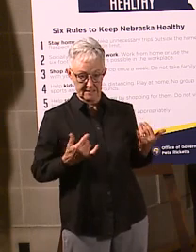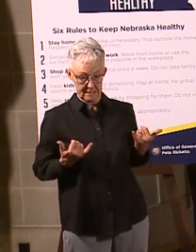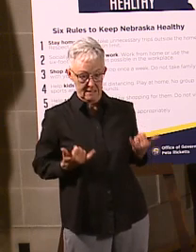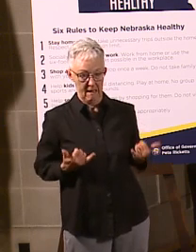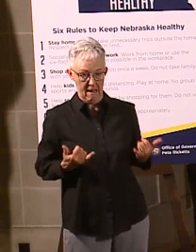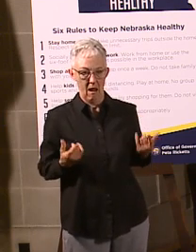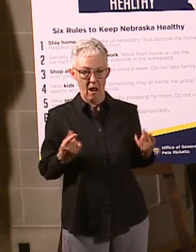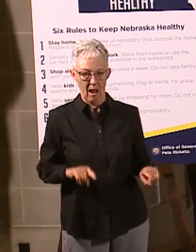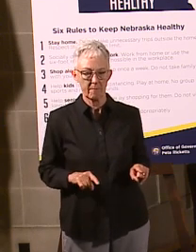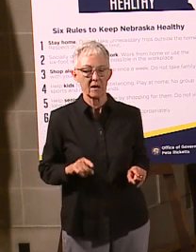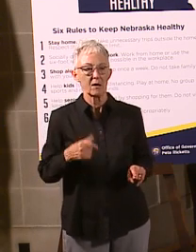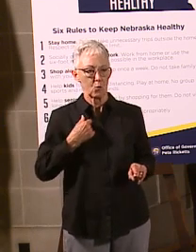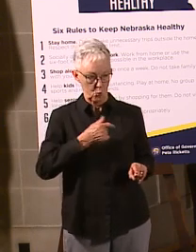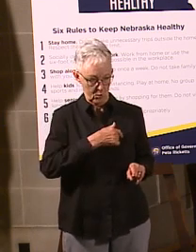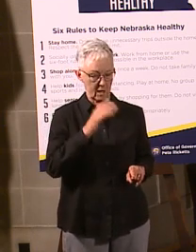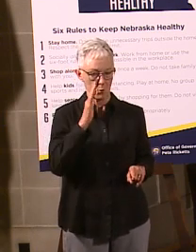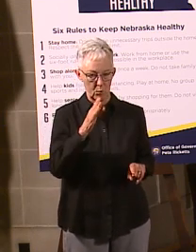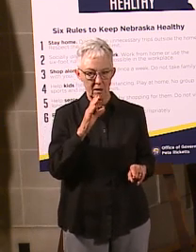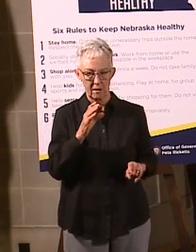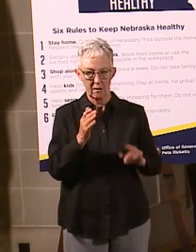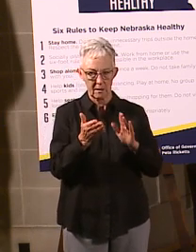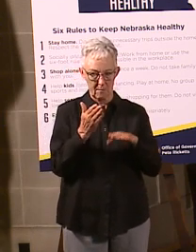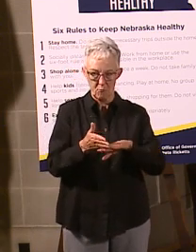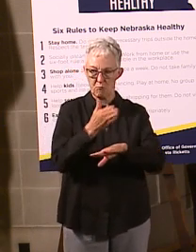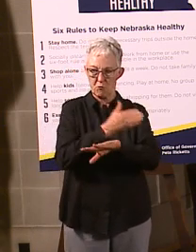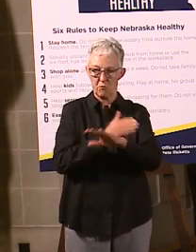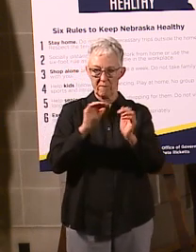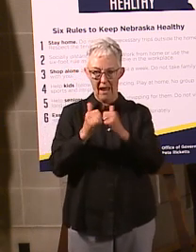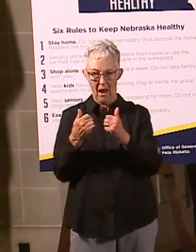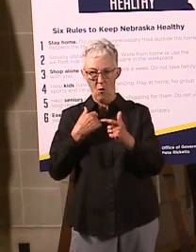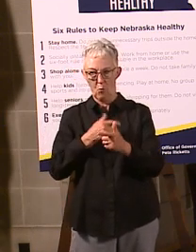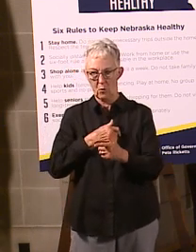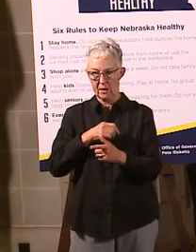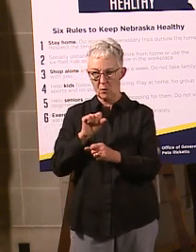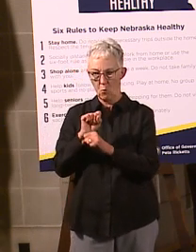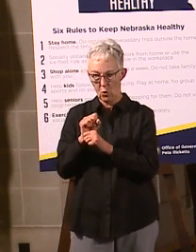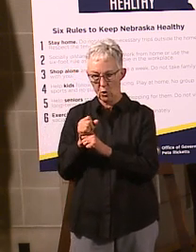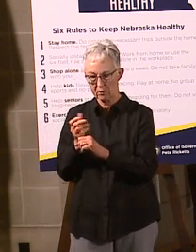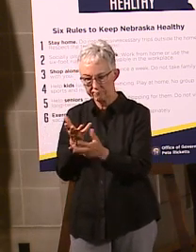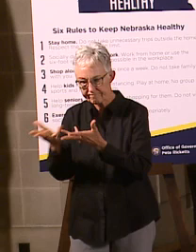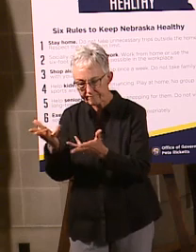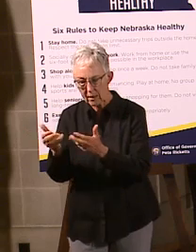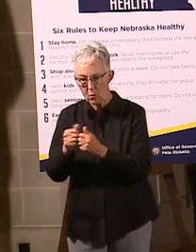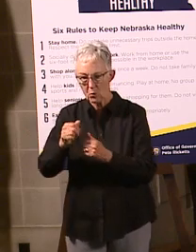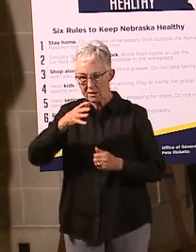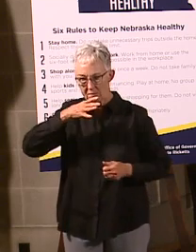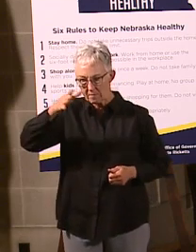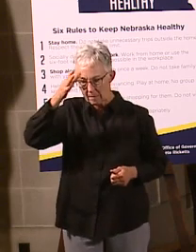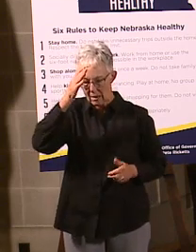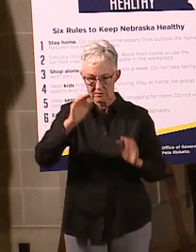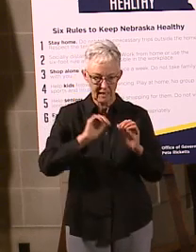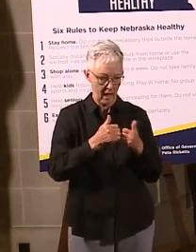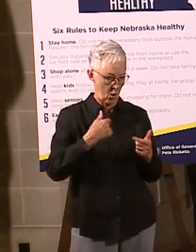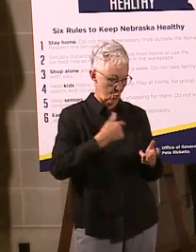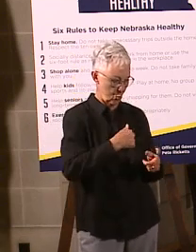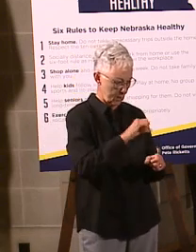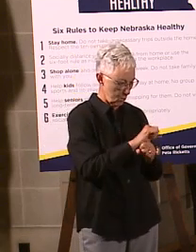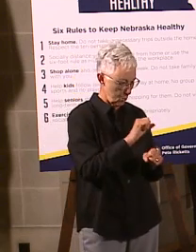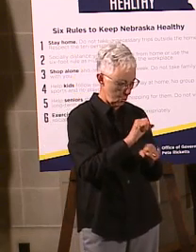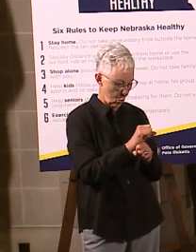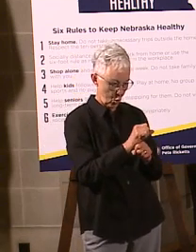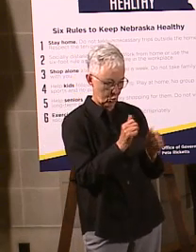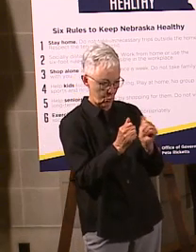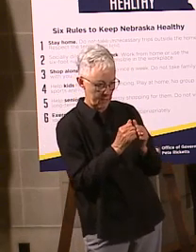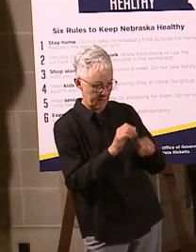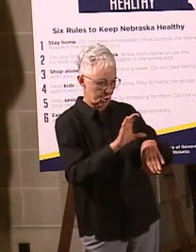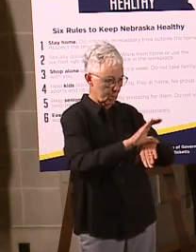connections with parents. We'll be better in the long run for how we really think about education differently. And I joked a little bit about the Test Nebraska piece up here,